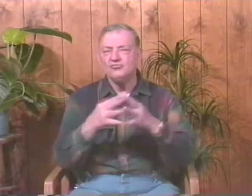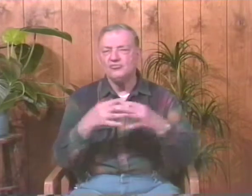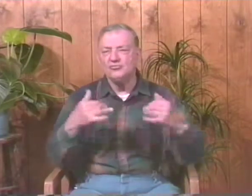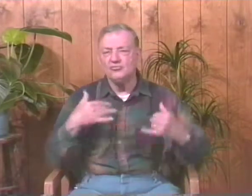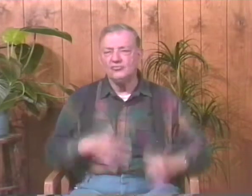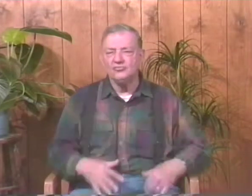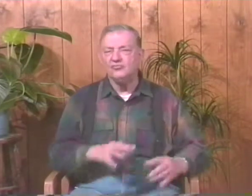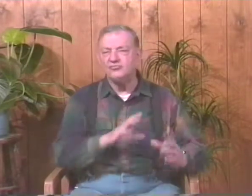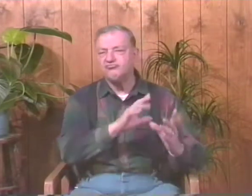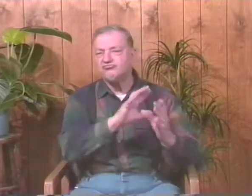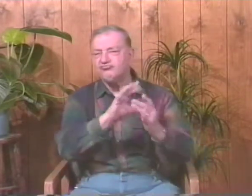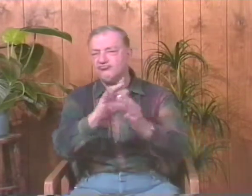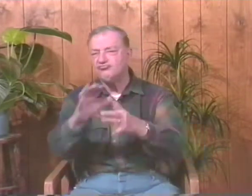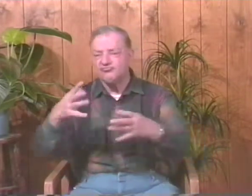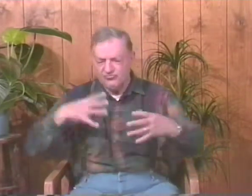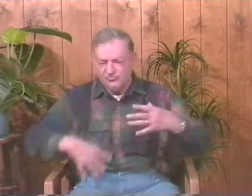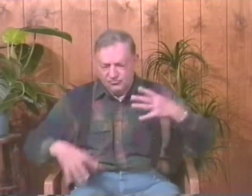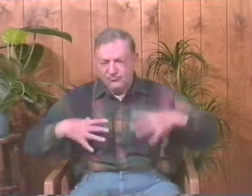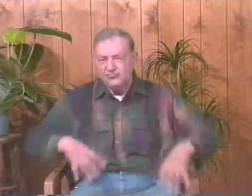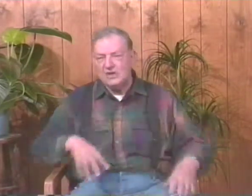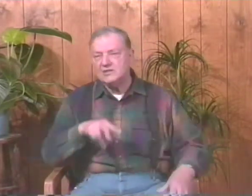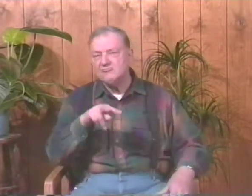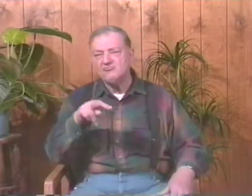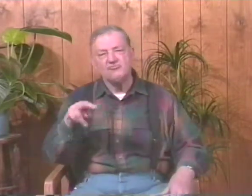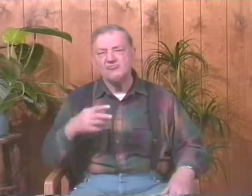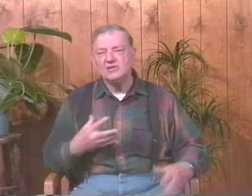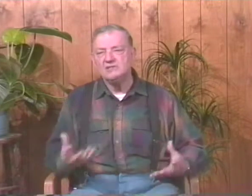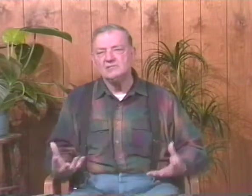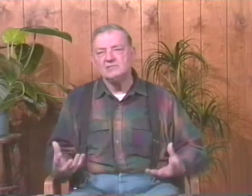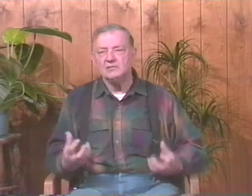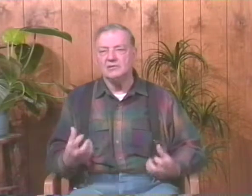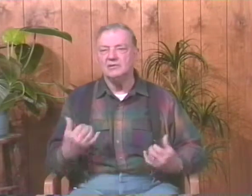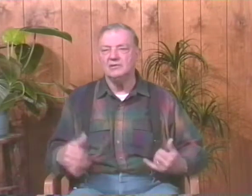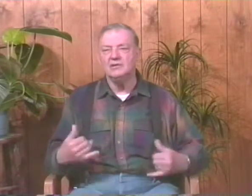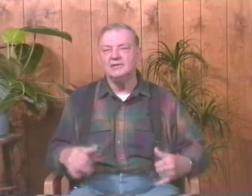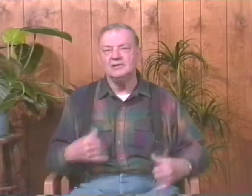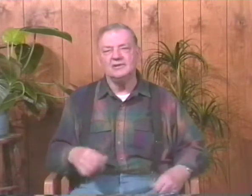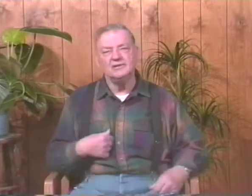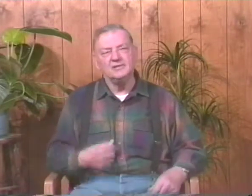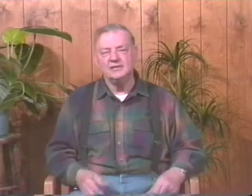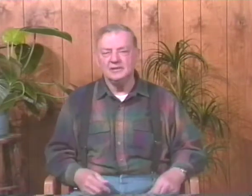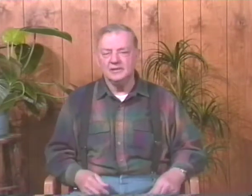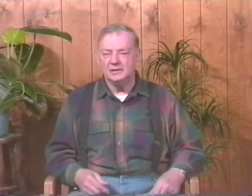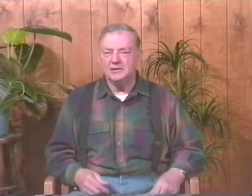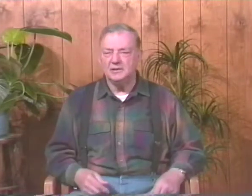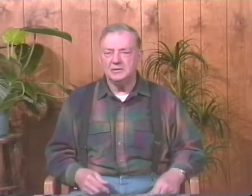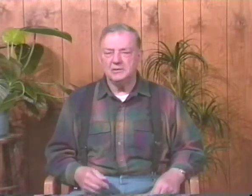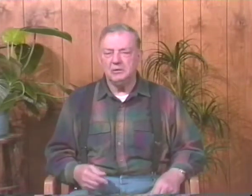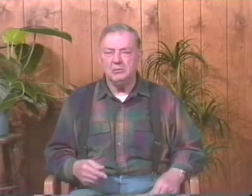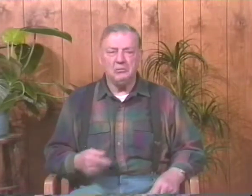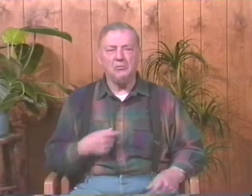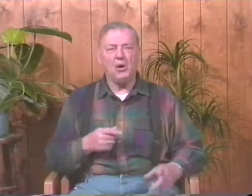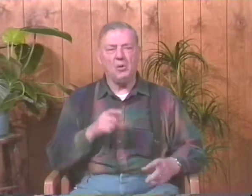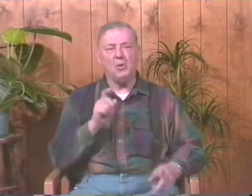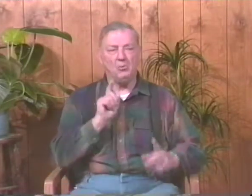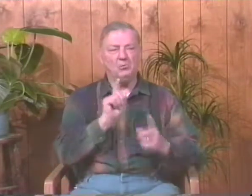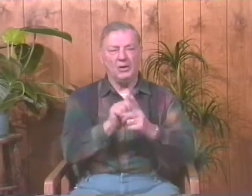one day we thought, well, it would be kind of fun to go down and watch him play football. And so I really, really wanted to play football too.